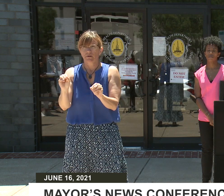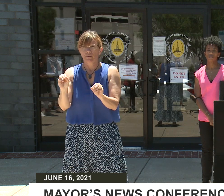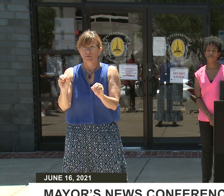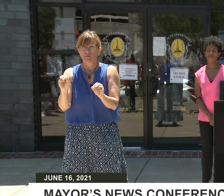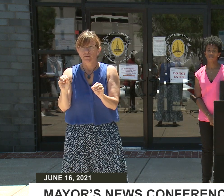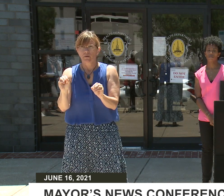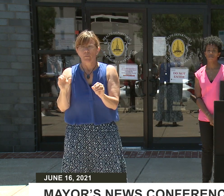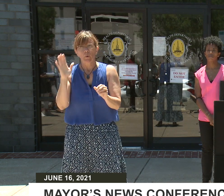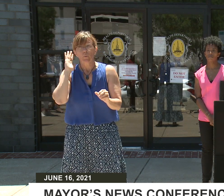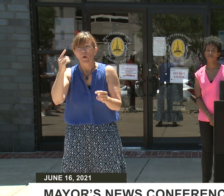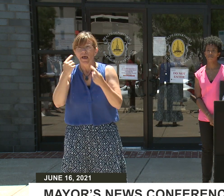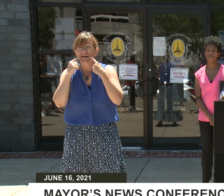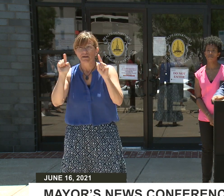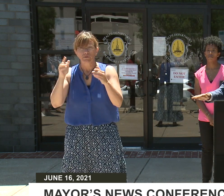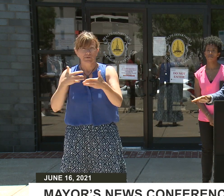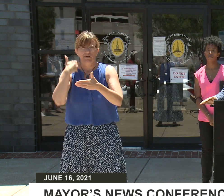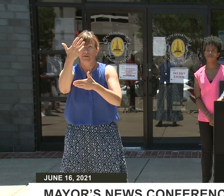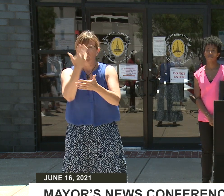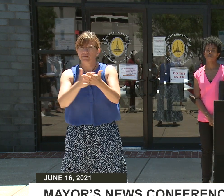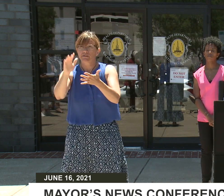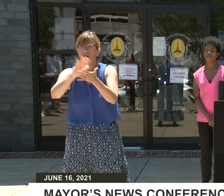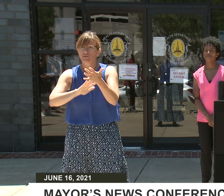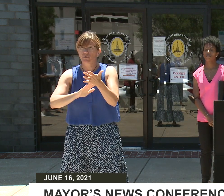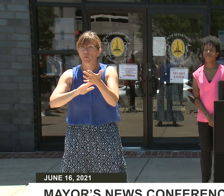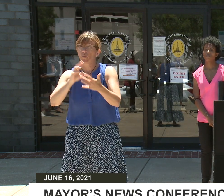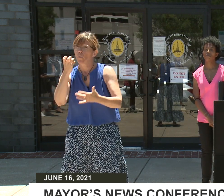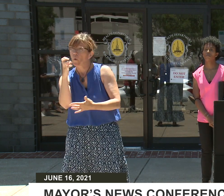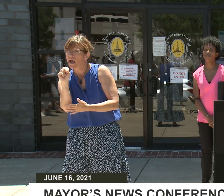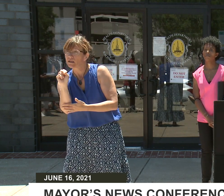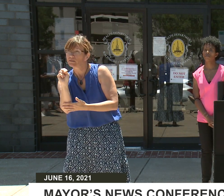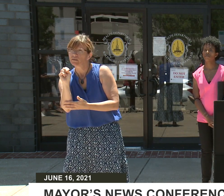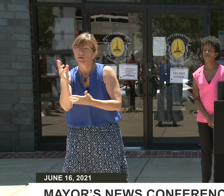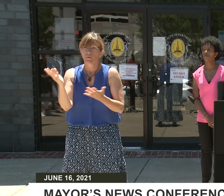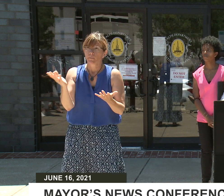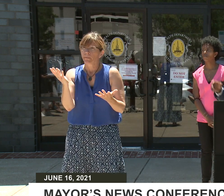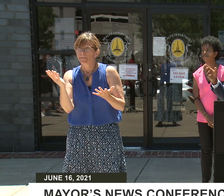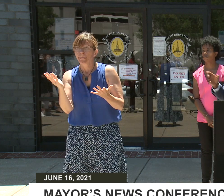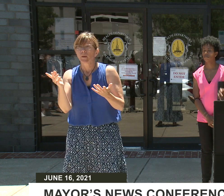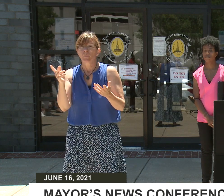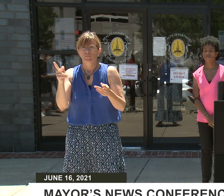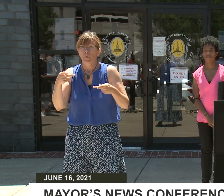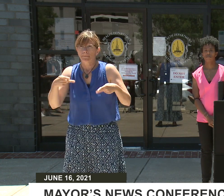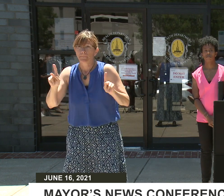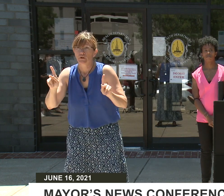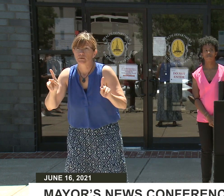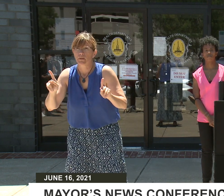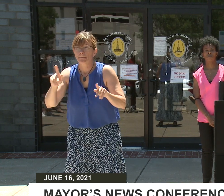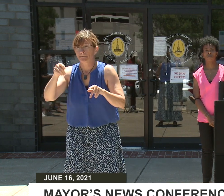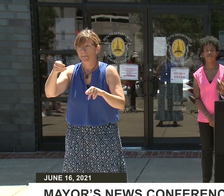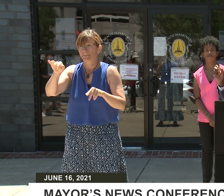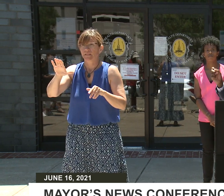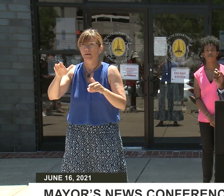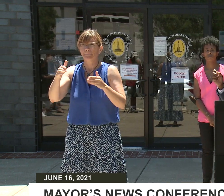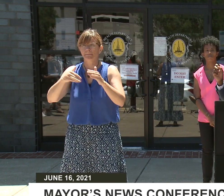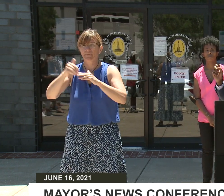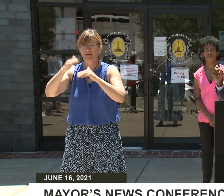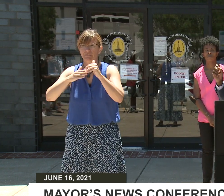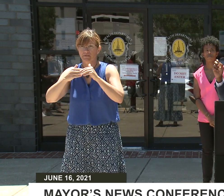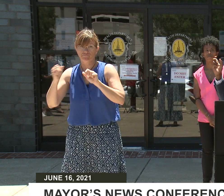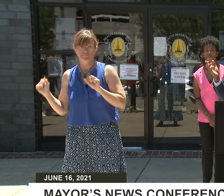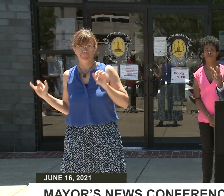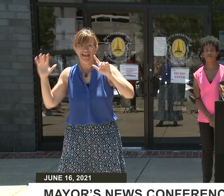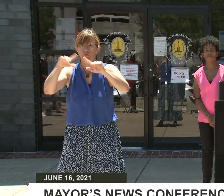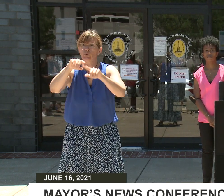city administrator and our HR director are underway, and you can expect an announcement on that soon. But I will say that I think that it's in particularly,